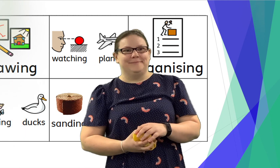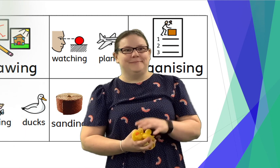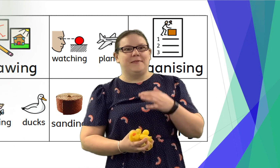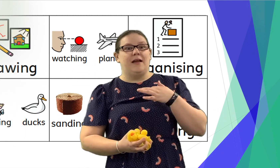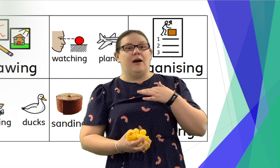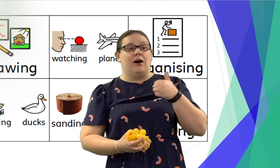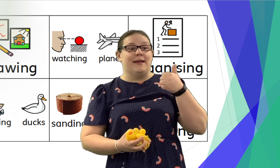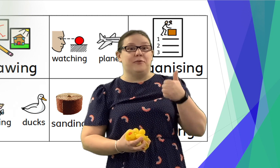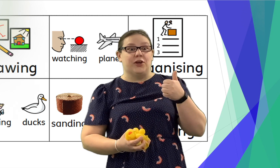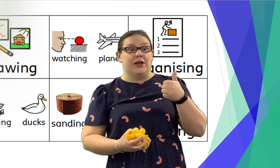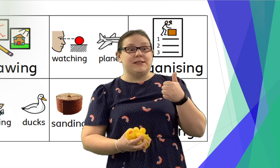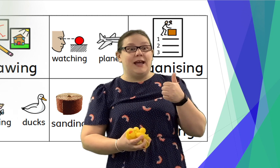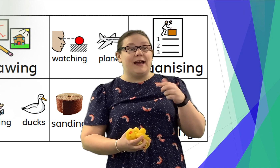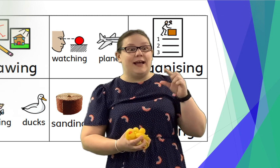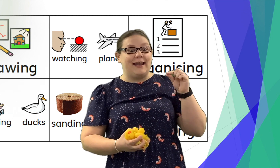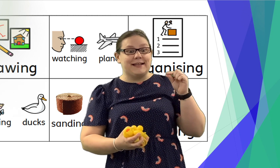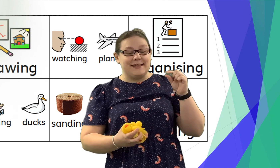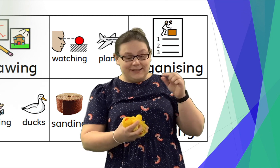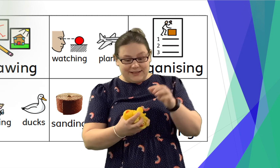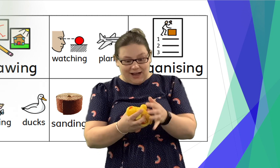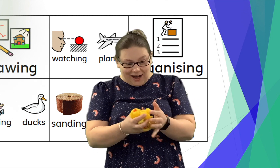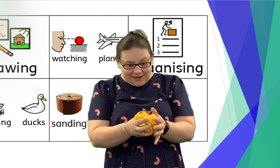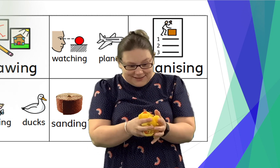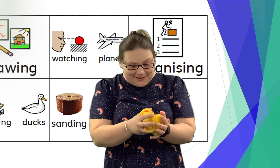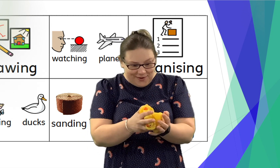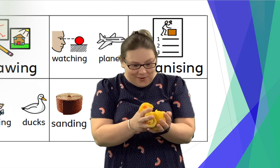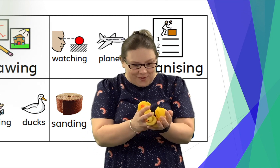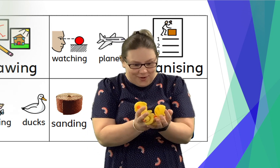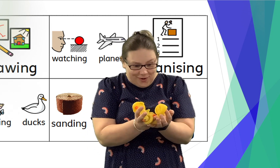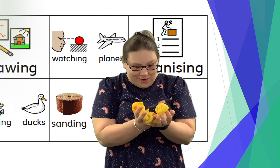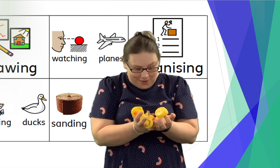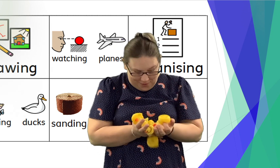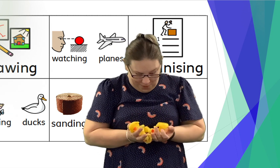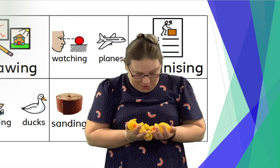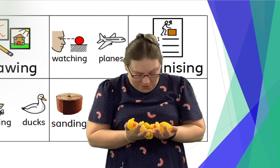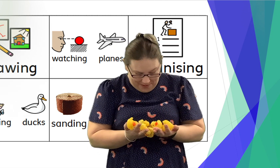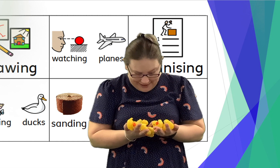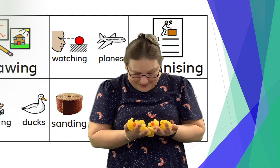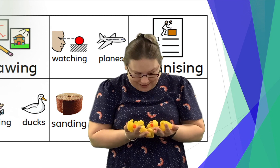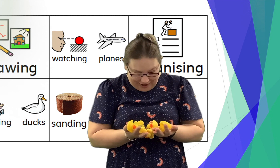I'm good collecting ducks. Oh, of all my ducks.